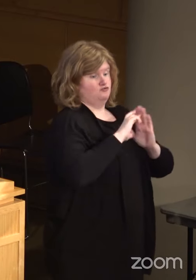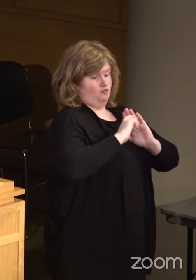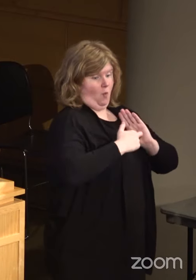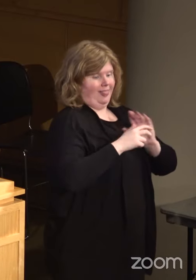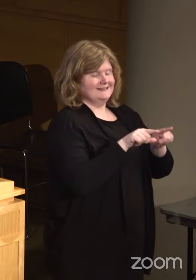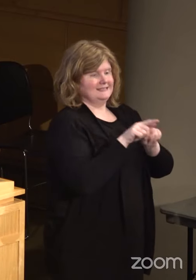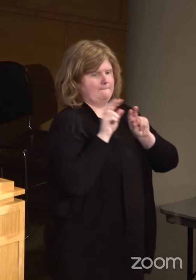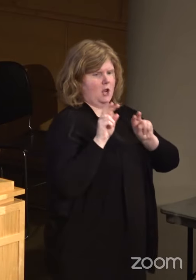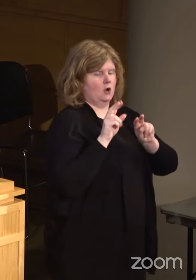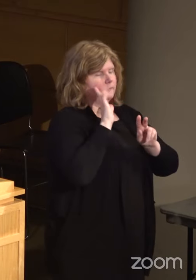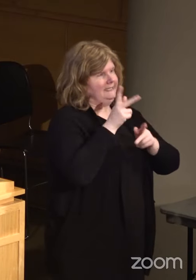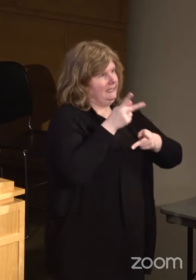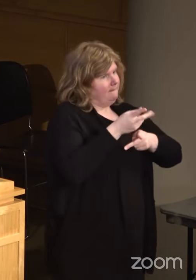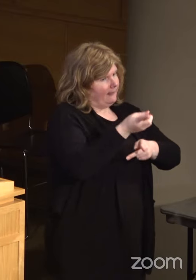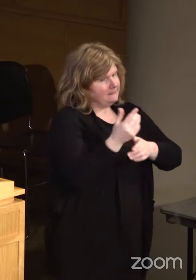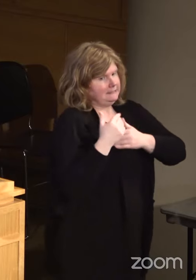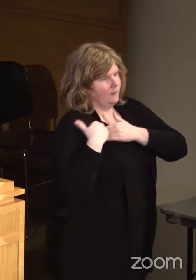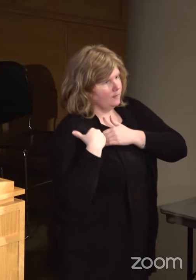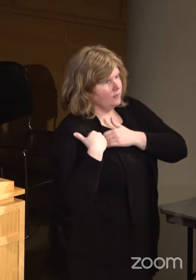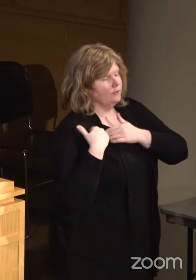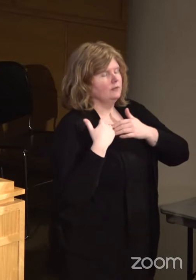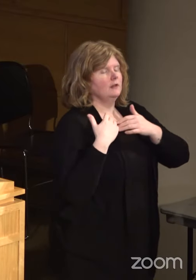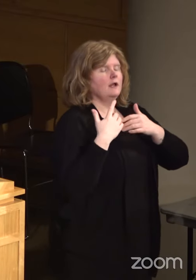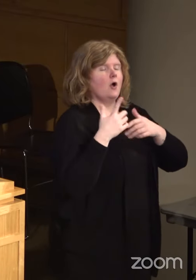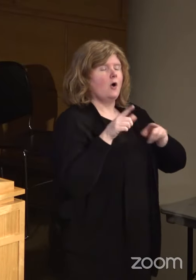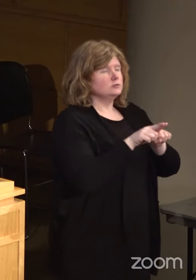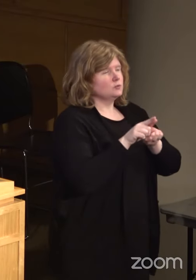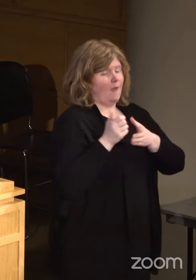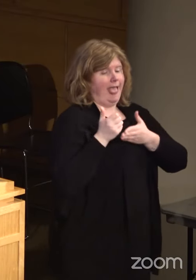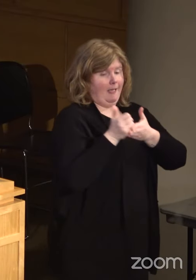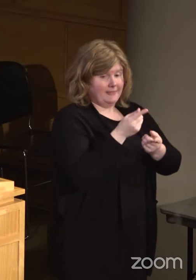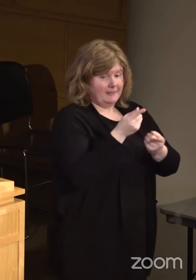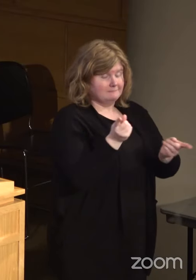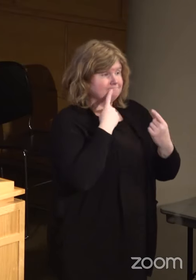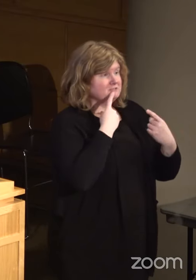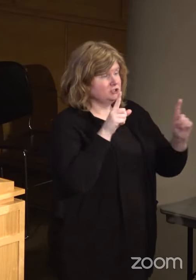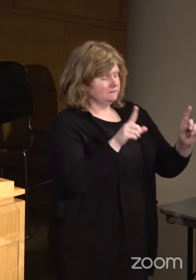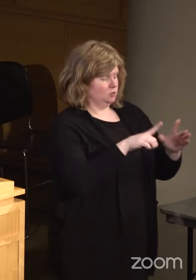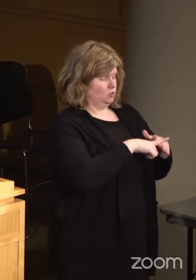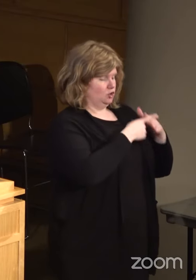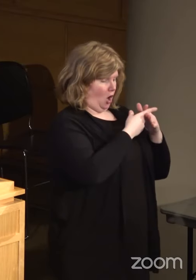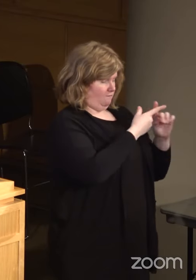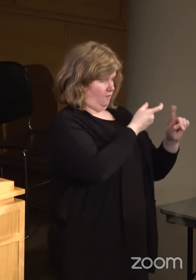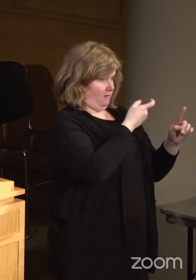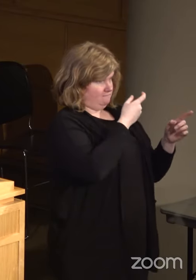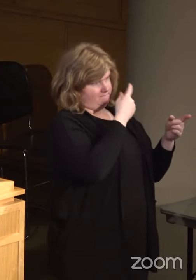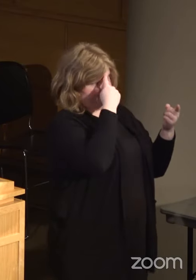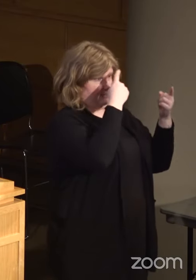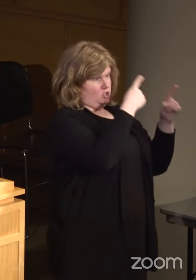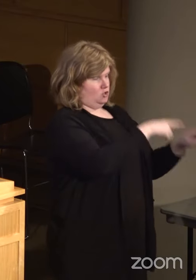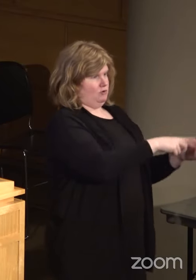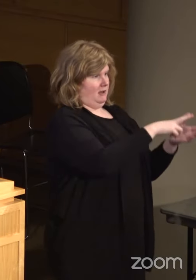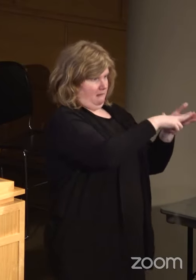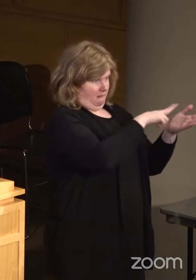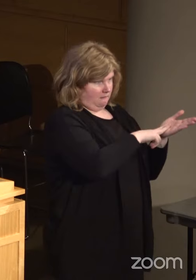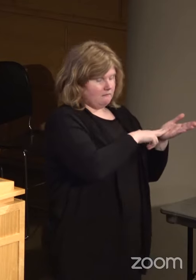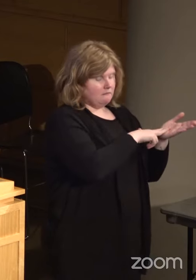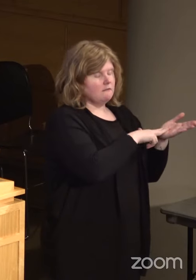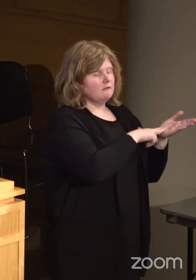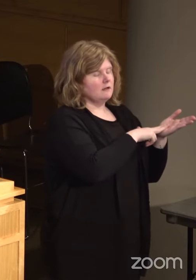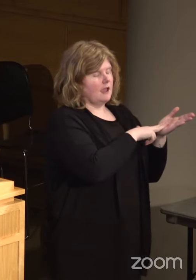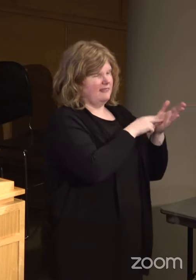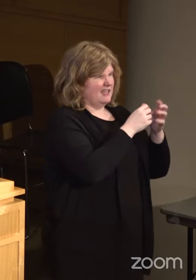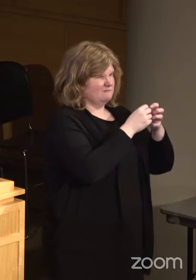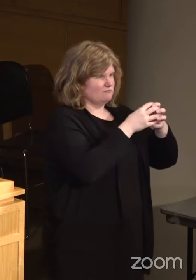would be to hold them accountable for it and to help them achieve it, to start from the agreement and build out to narrow